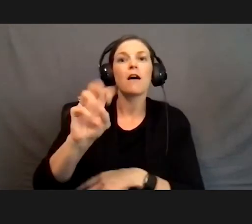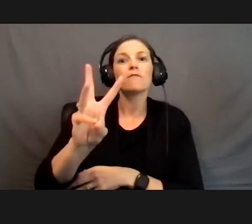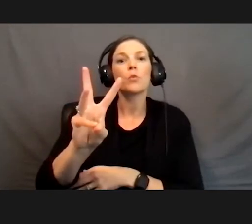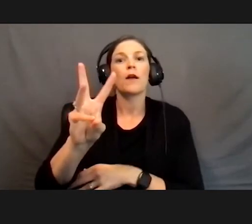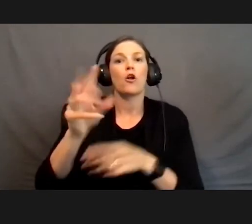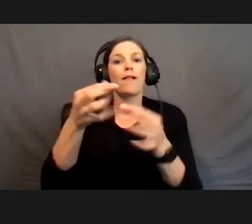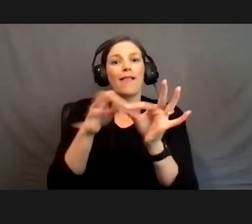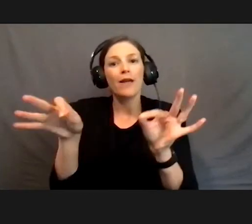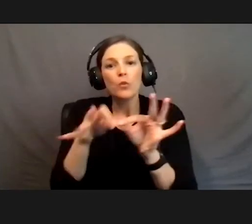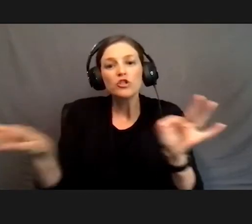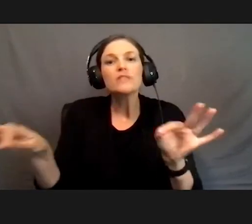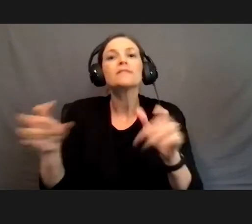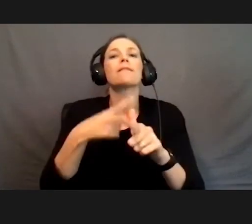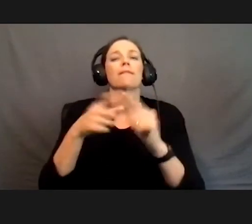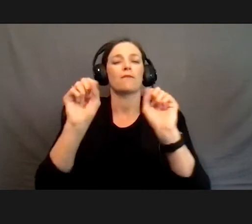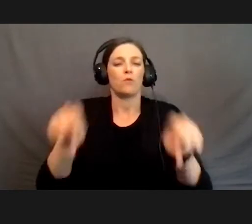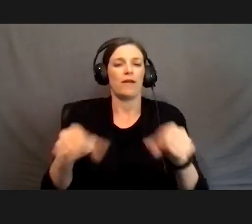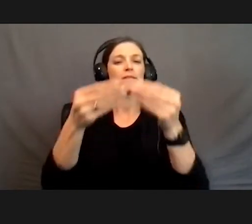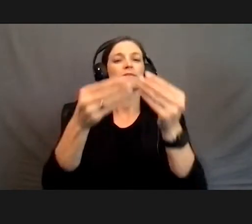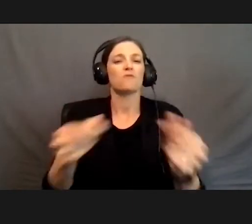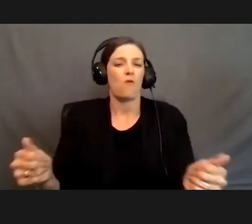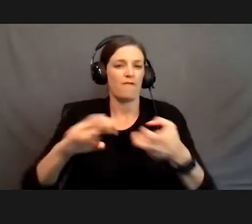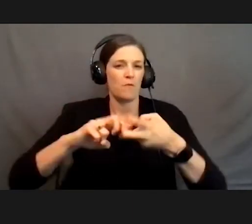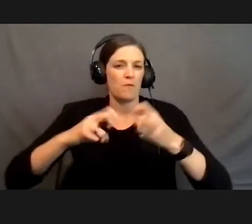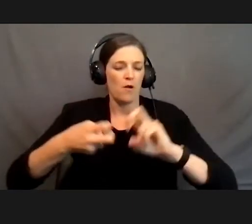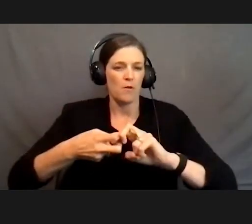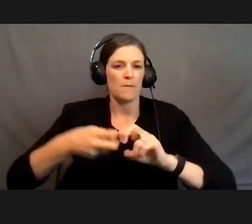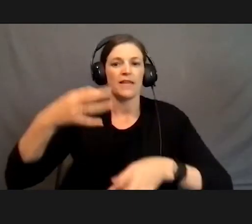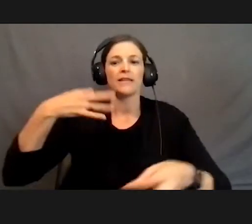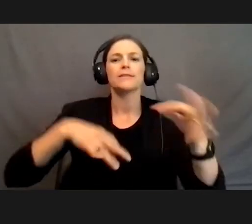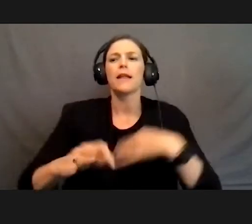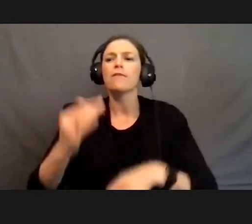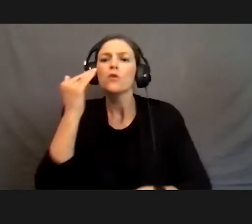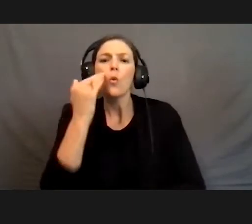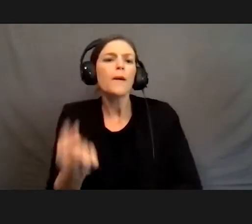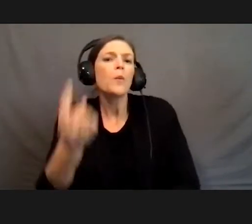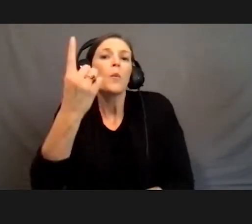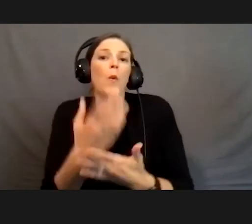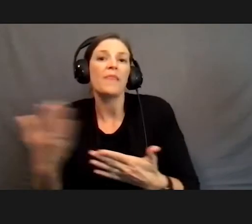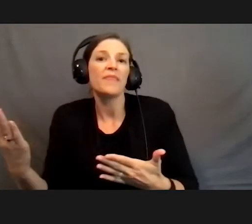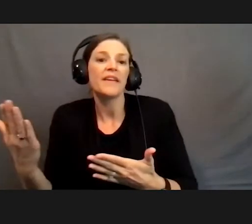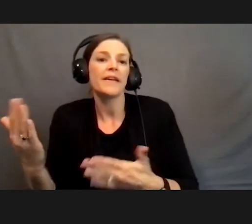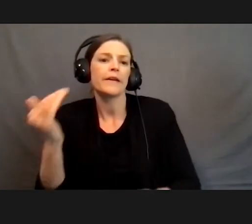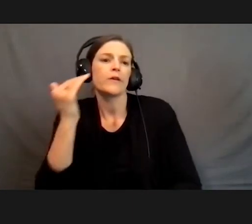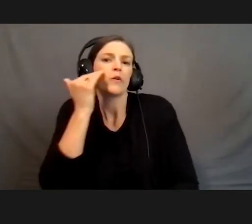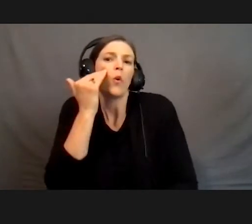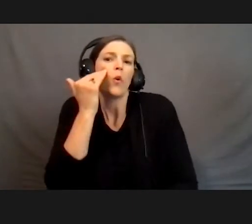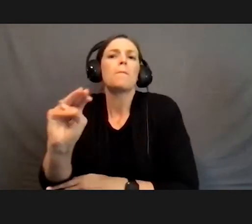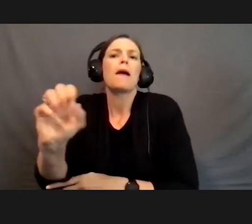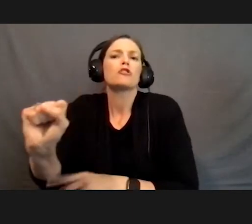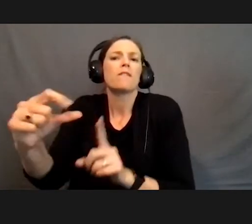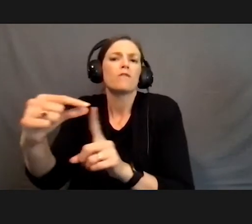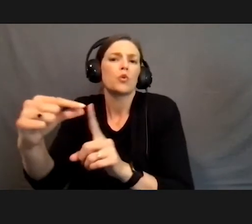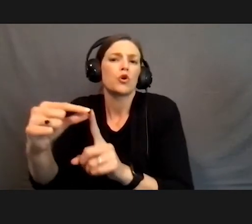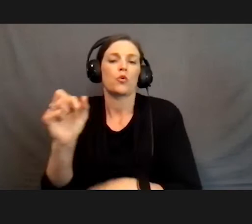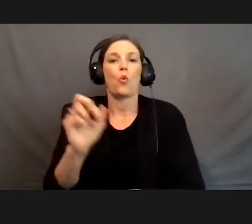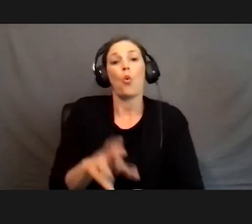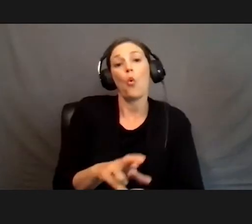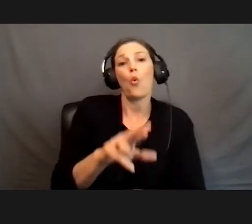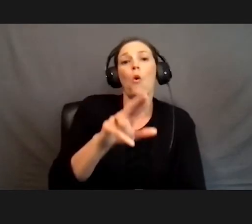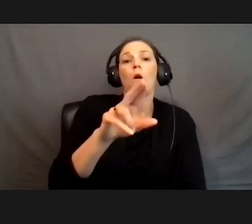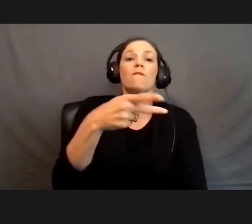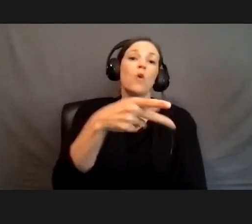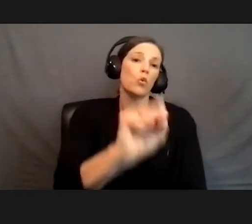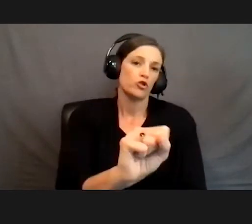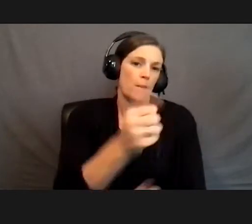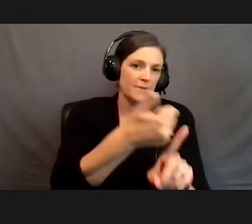allows one to solve a problem, as opposed to knowing a one off, knowing a Microsoft Word or Photoshop by itself.